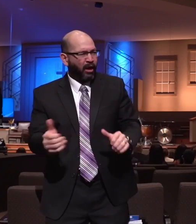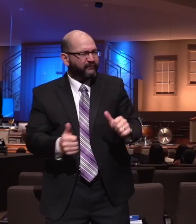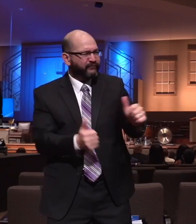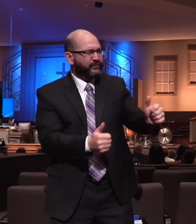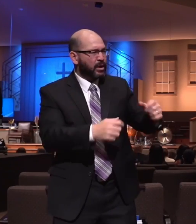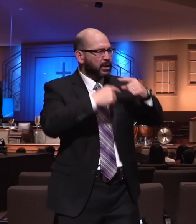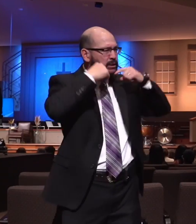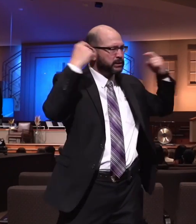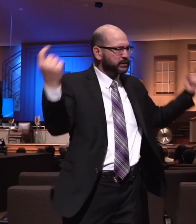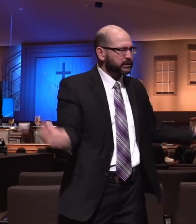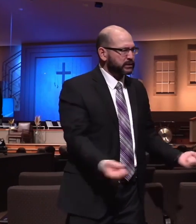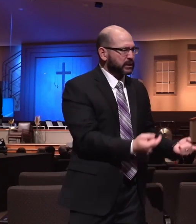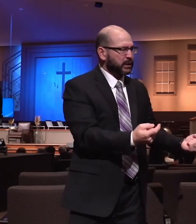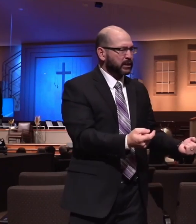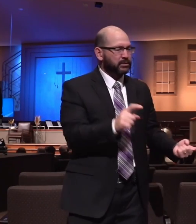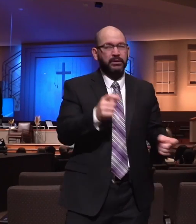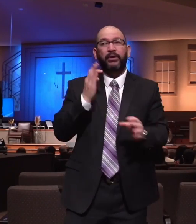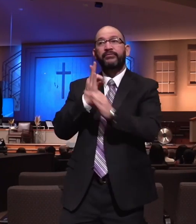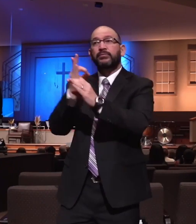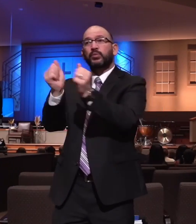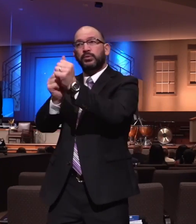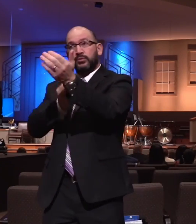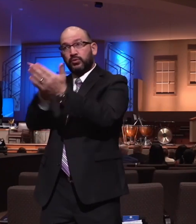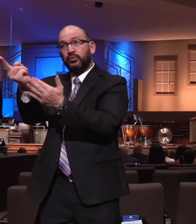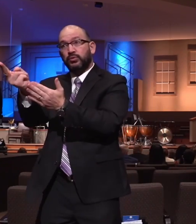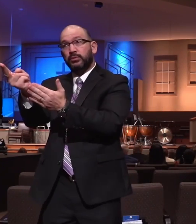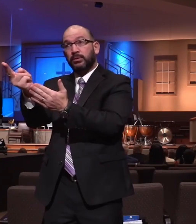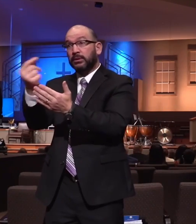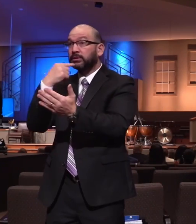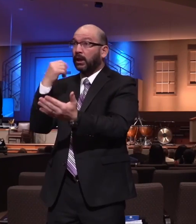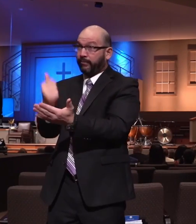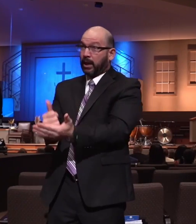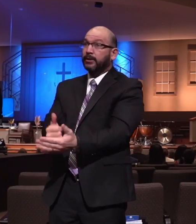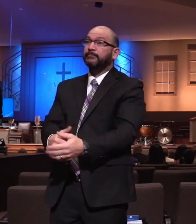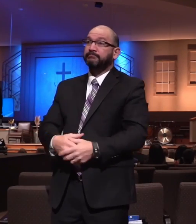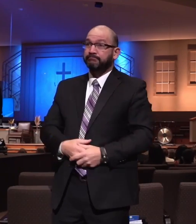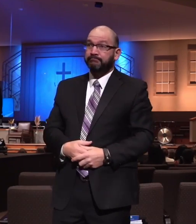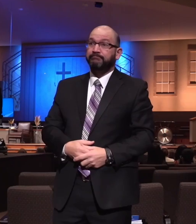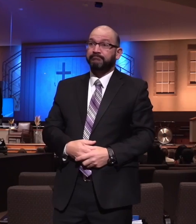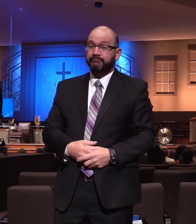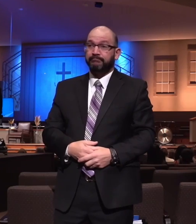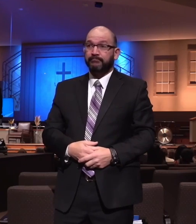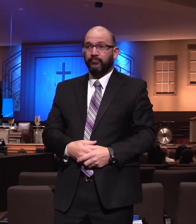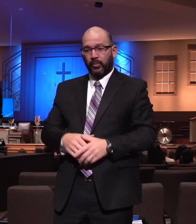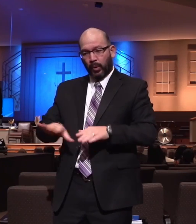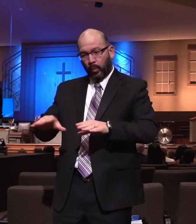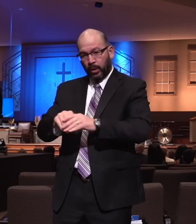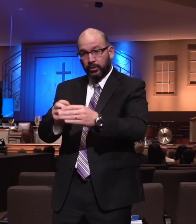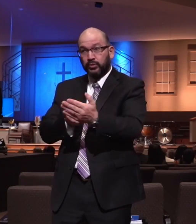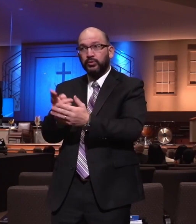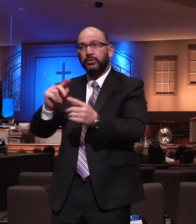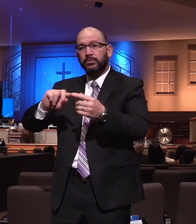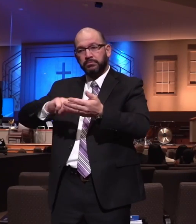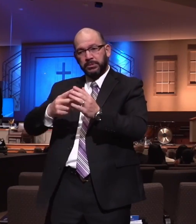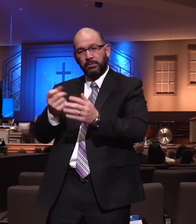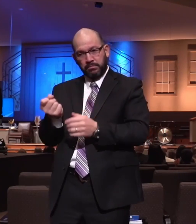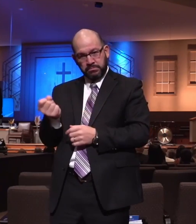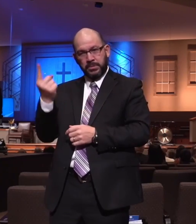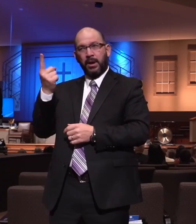rather than staying in the truth. Somebody help me tonight. Walking in the truth means you have discernment. You're not going to get tricked out